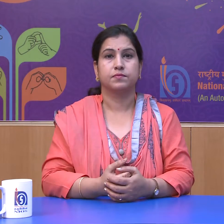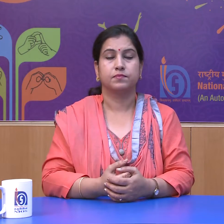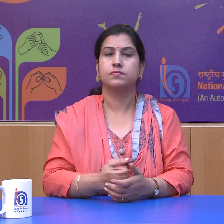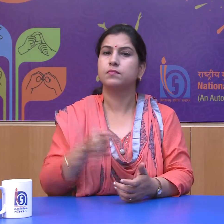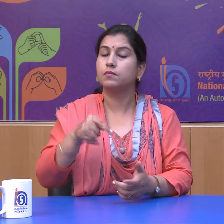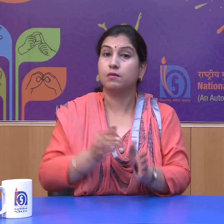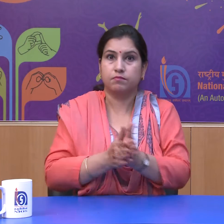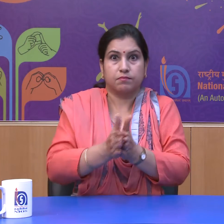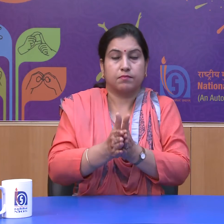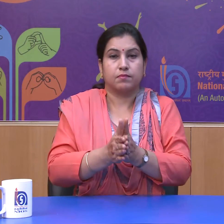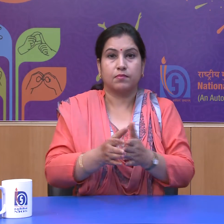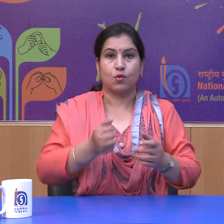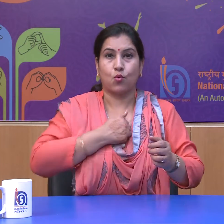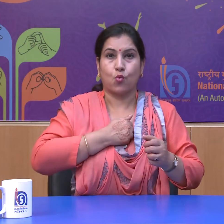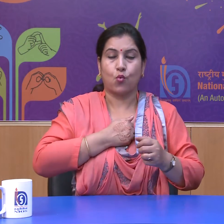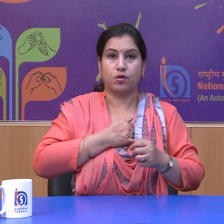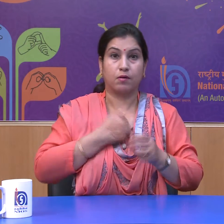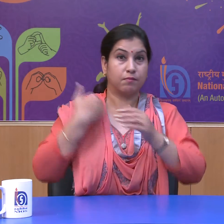inspired our national struggle for freedom.